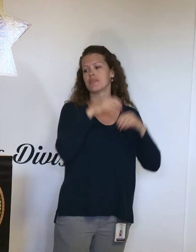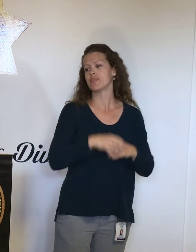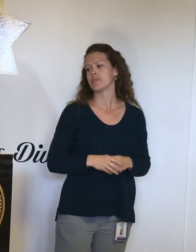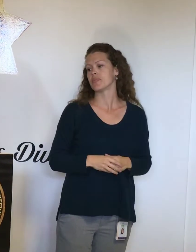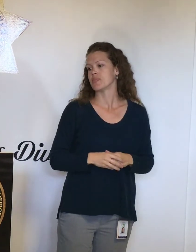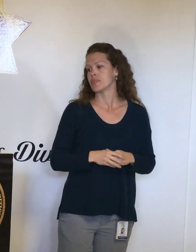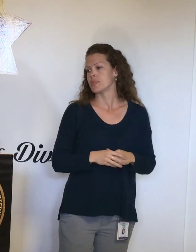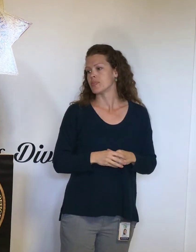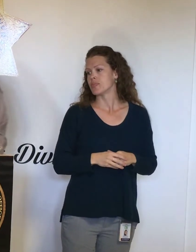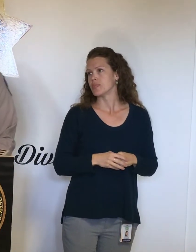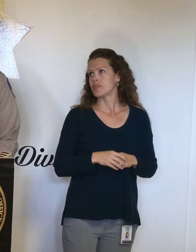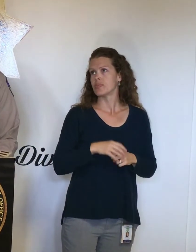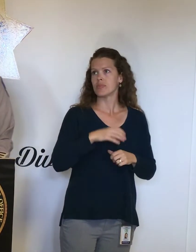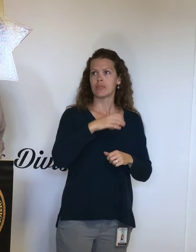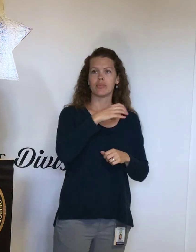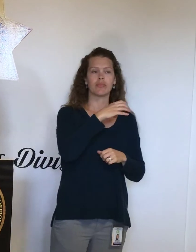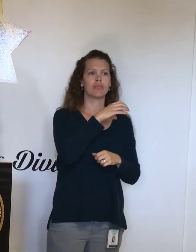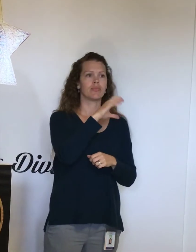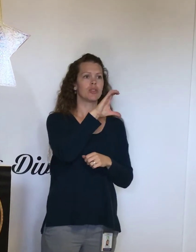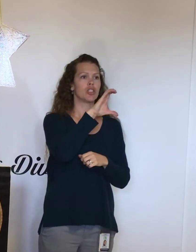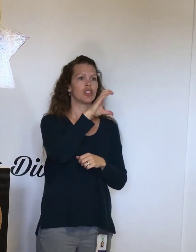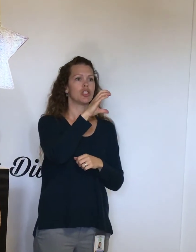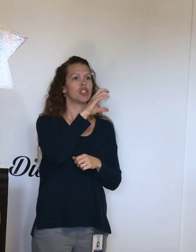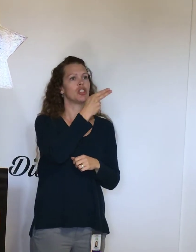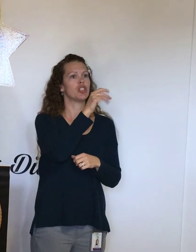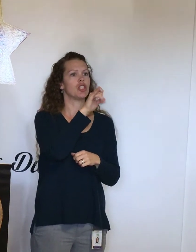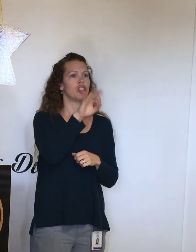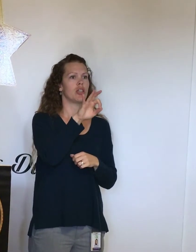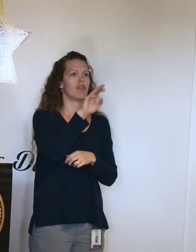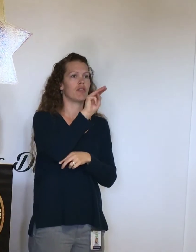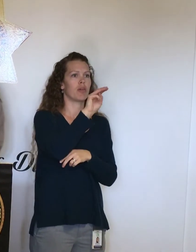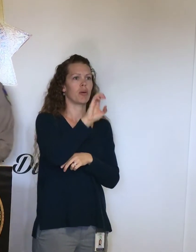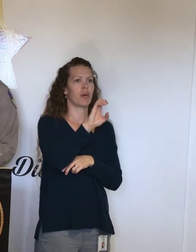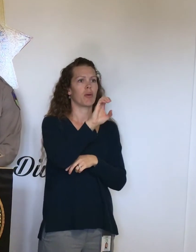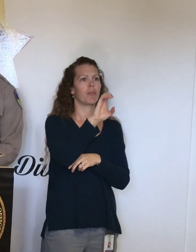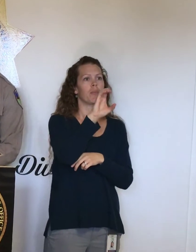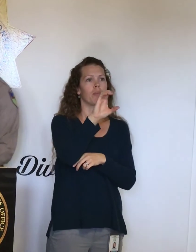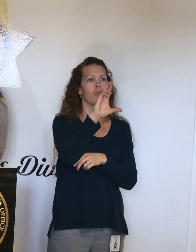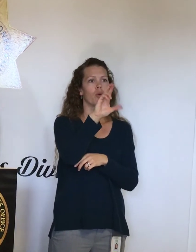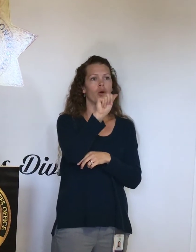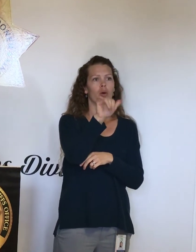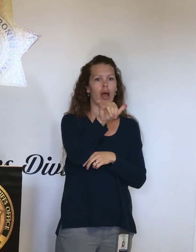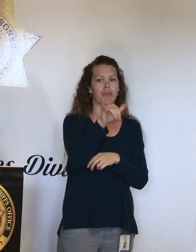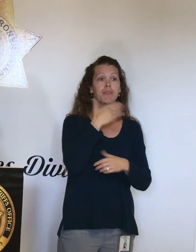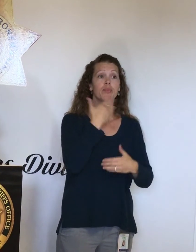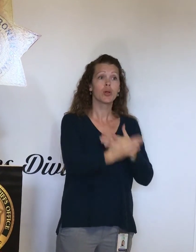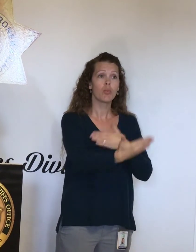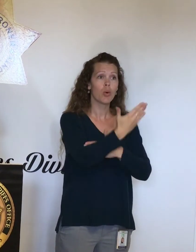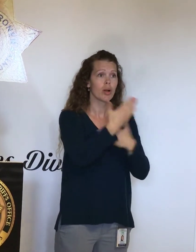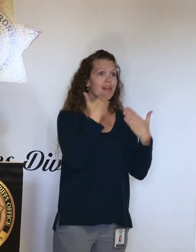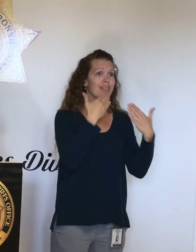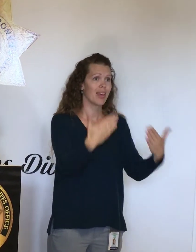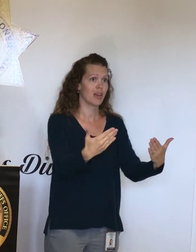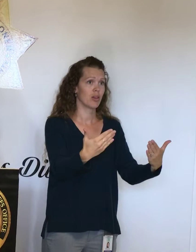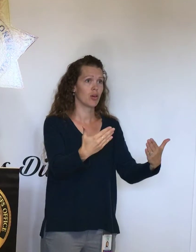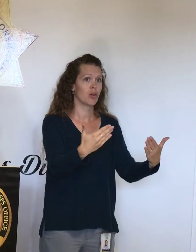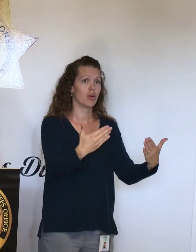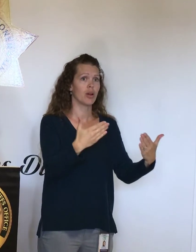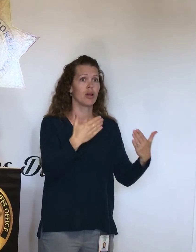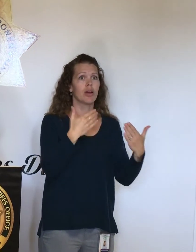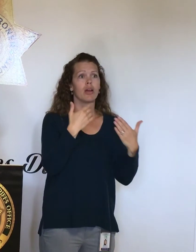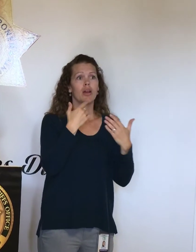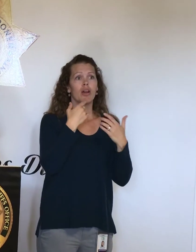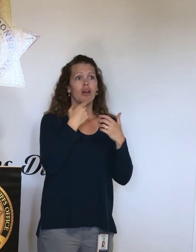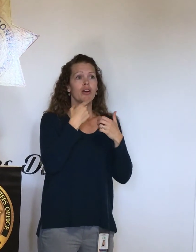And we have Chief McCray here from Cal Fire, Chief. Good morning. Thank you. I'd like to, first of all, thank all the